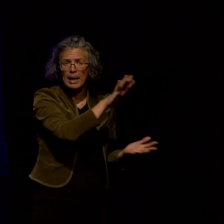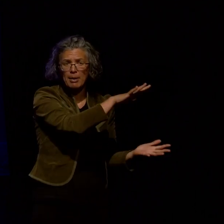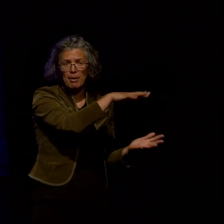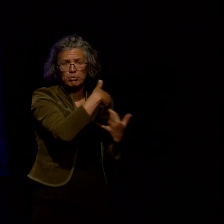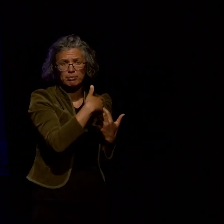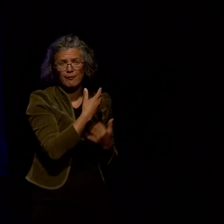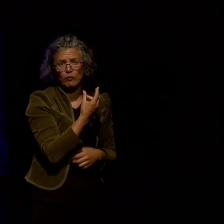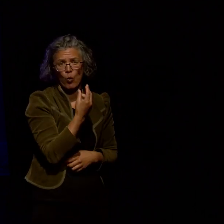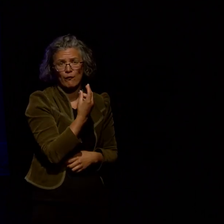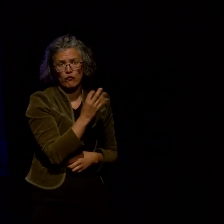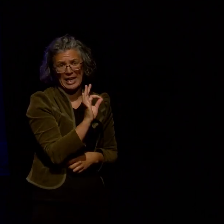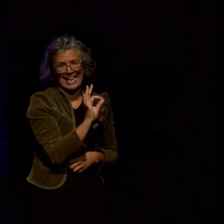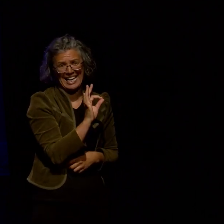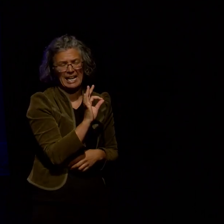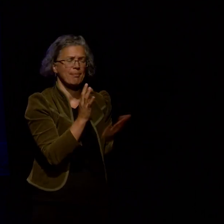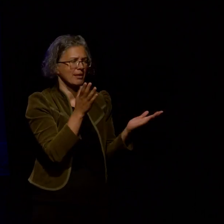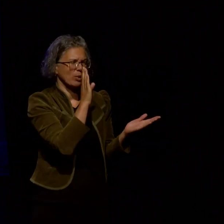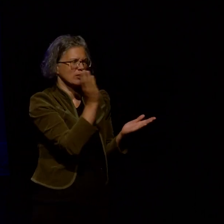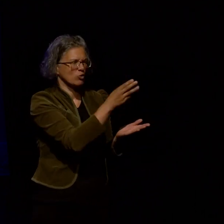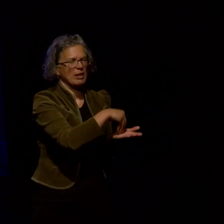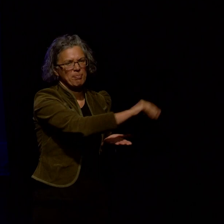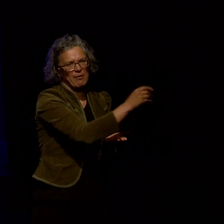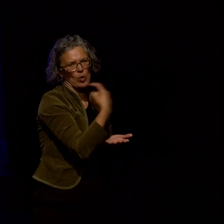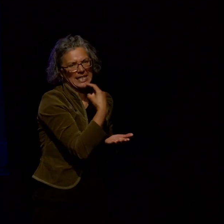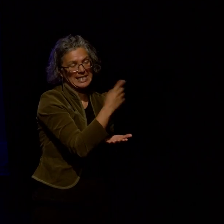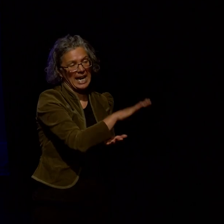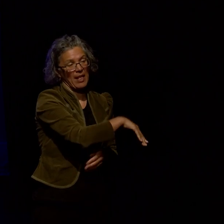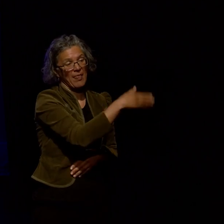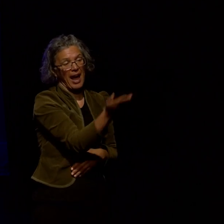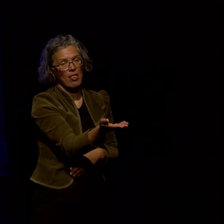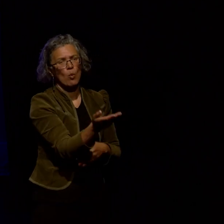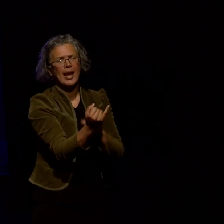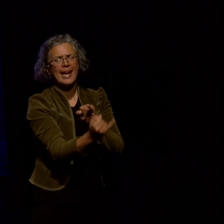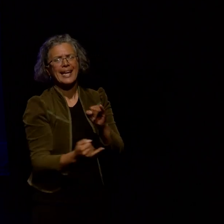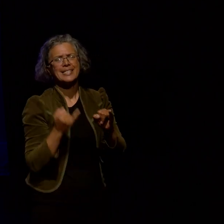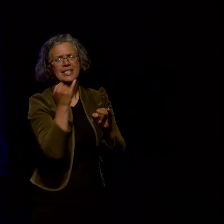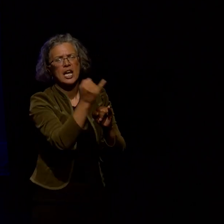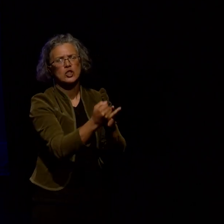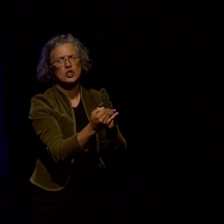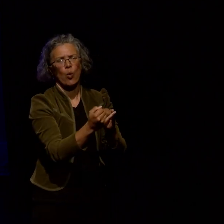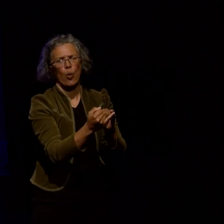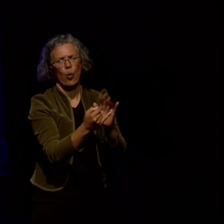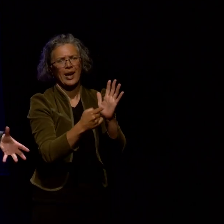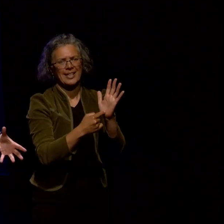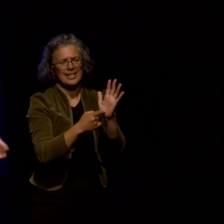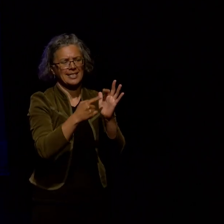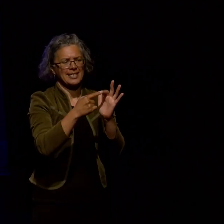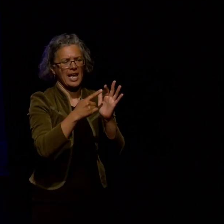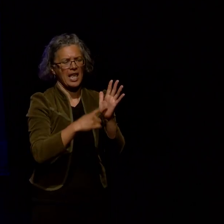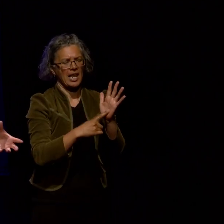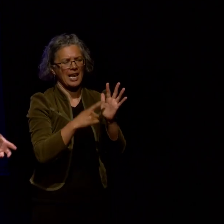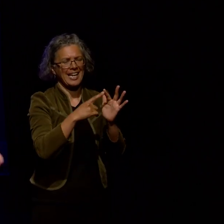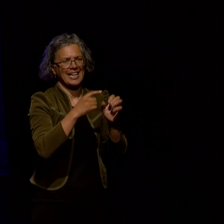of open data so we just paid for it and got it very easily the other was with an international telegeography who maintained the